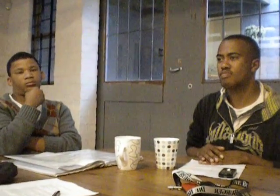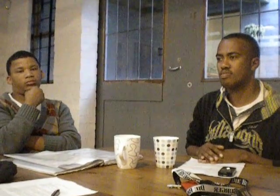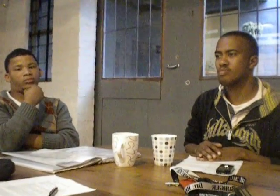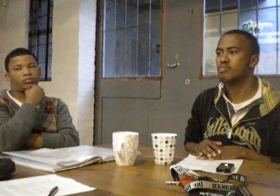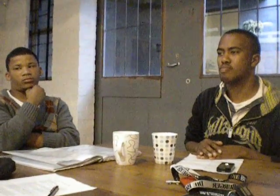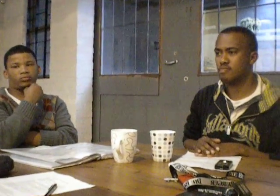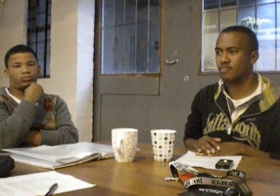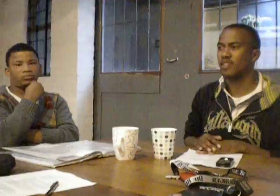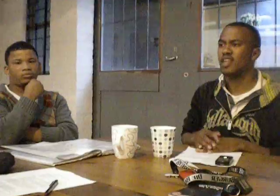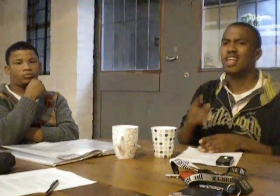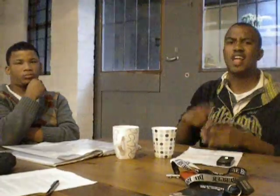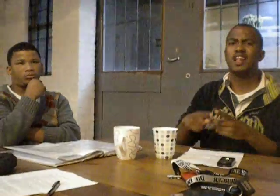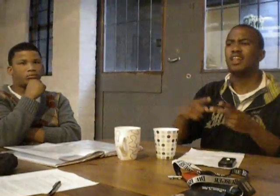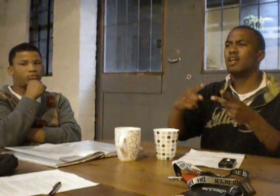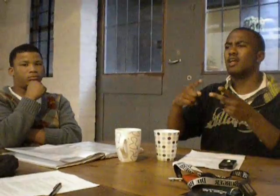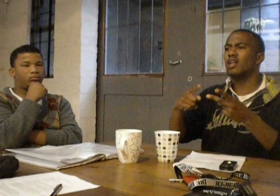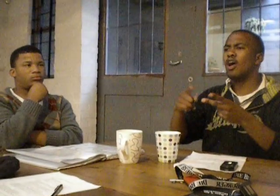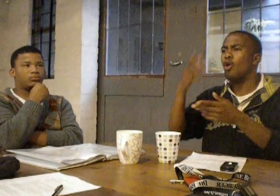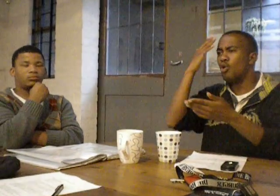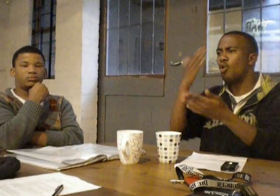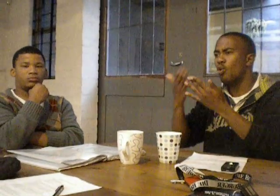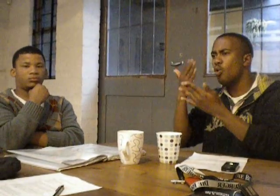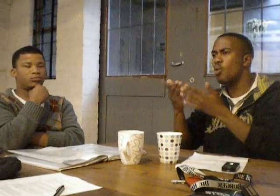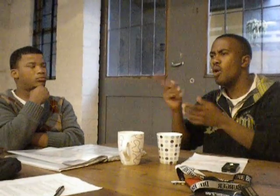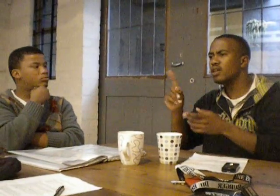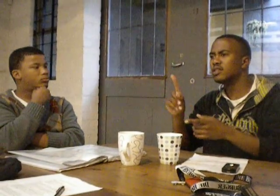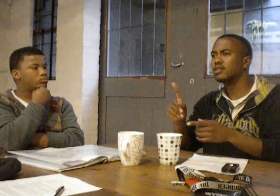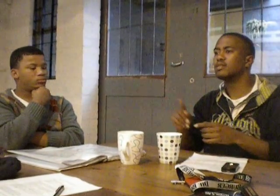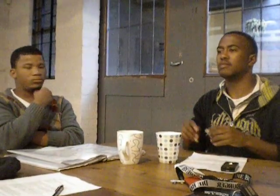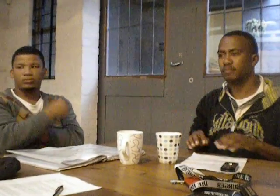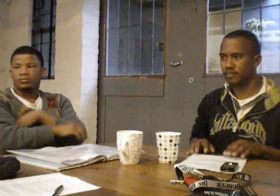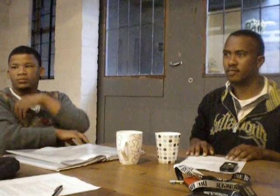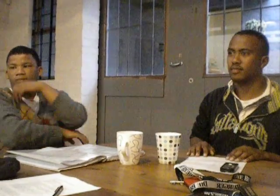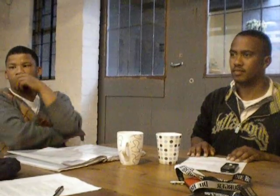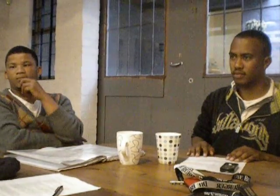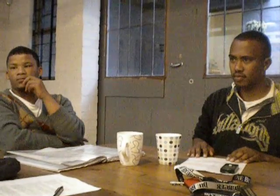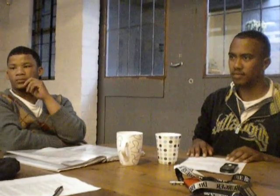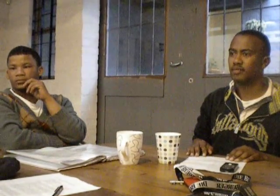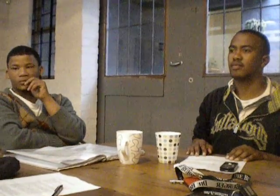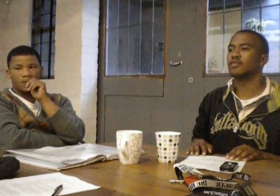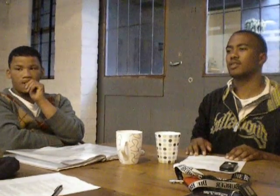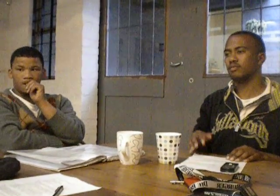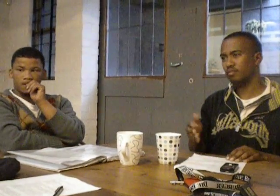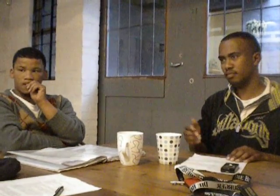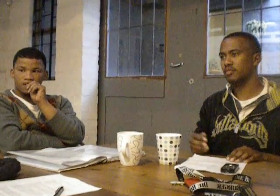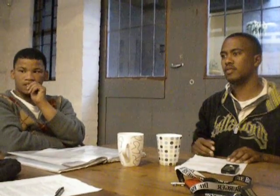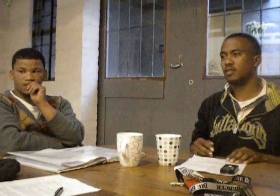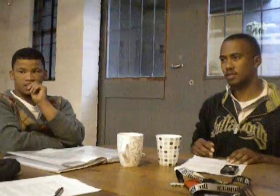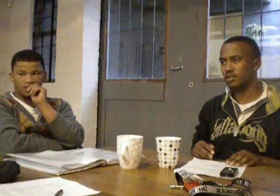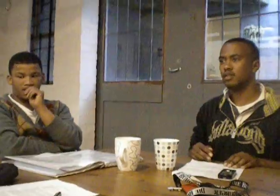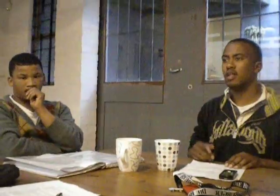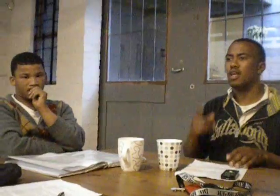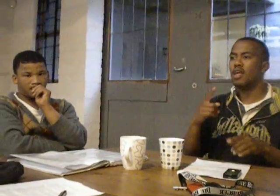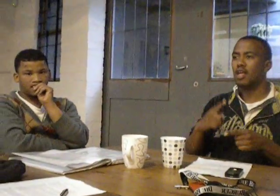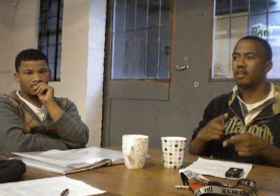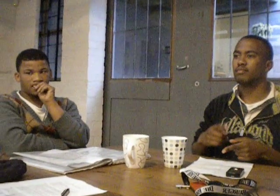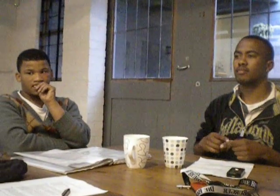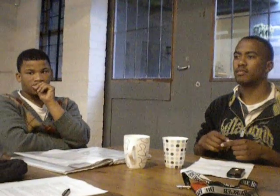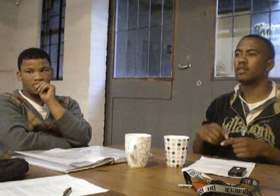sign language, stick to the basic signs like bath or a house or something like that. Learn the